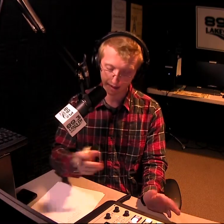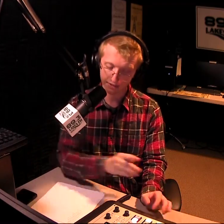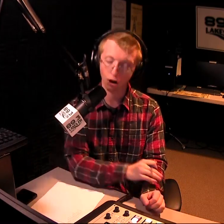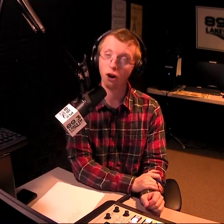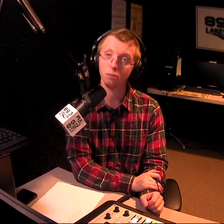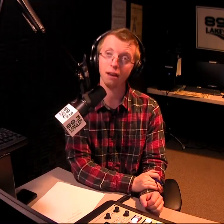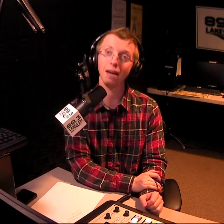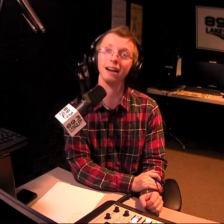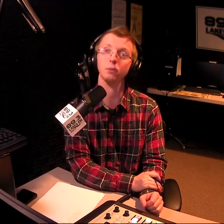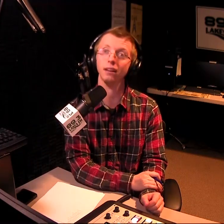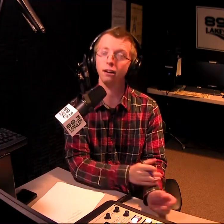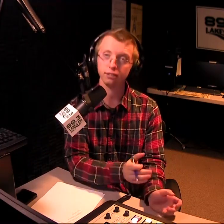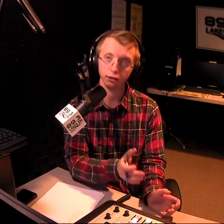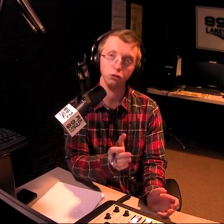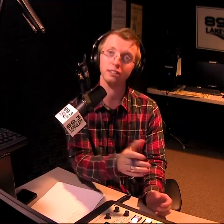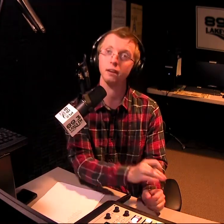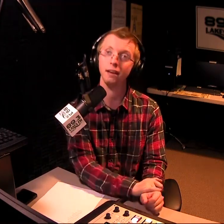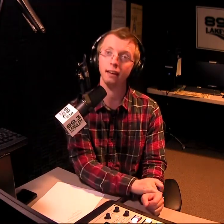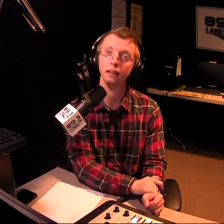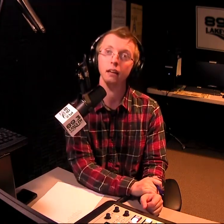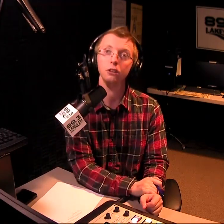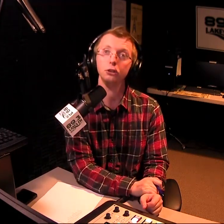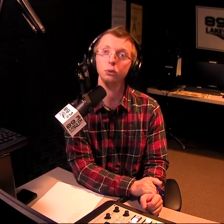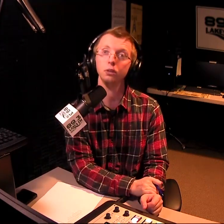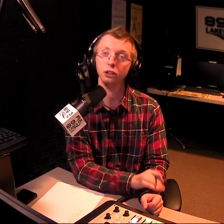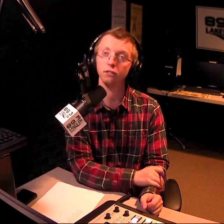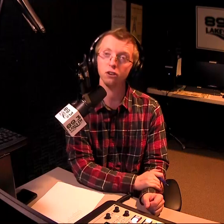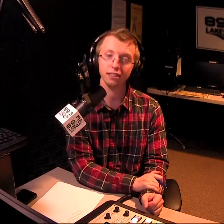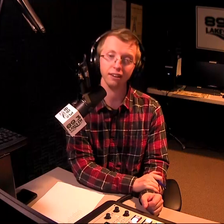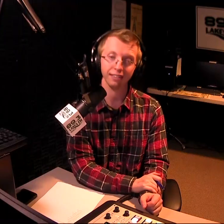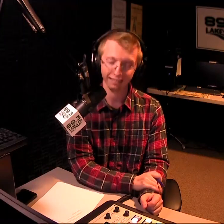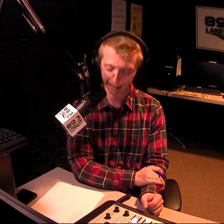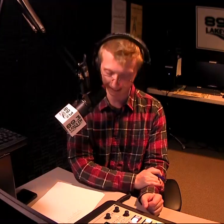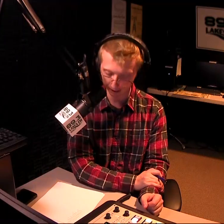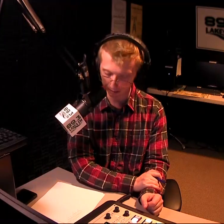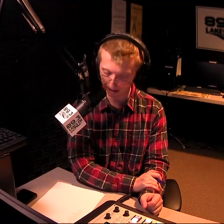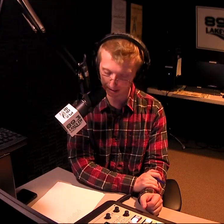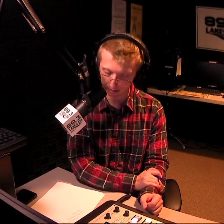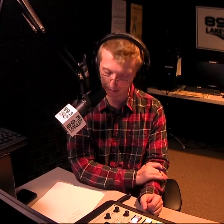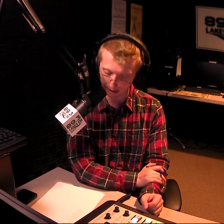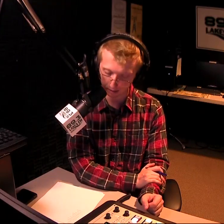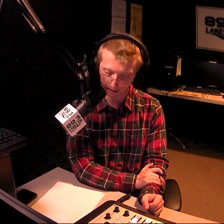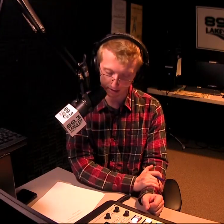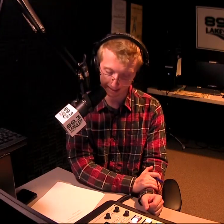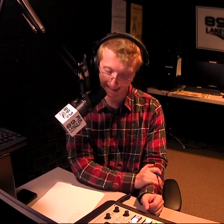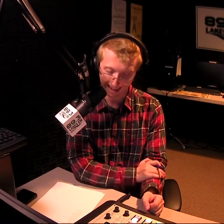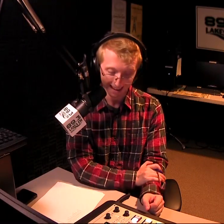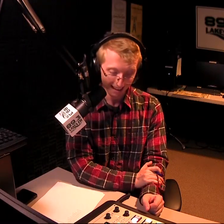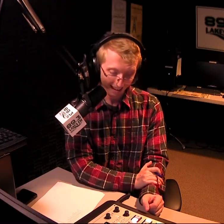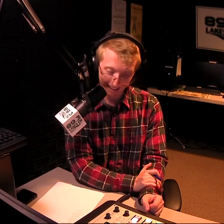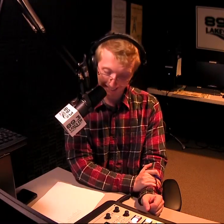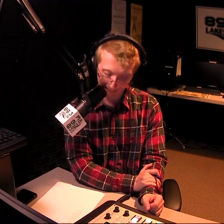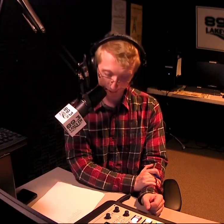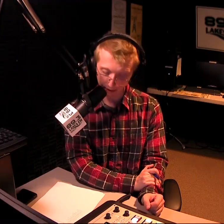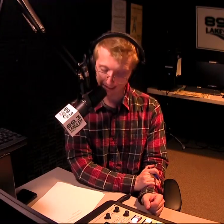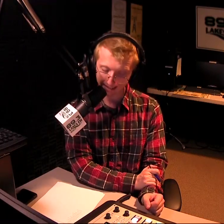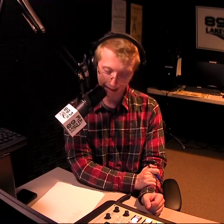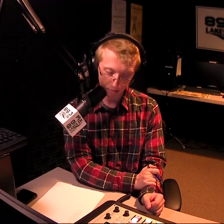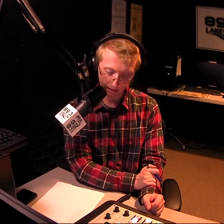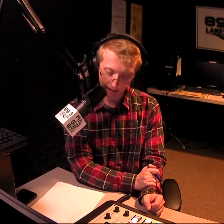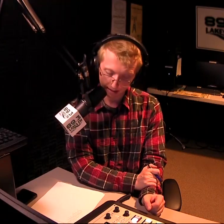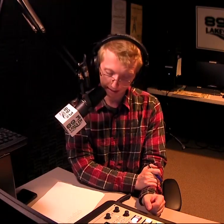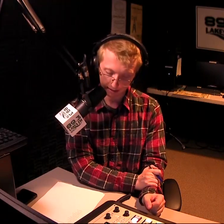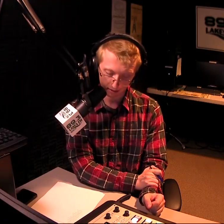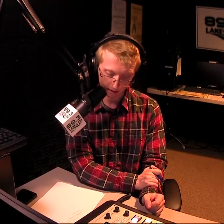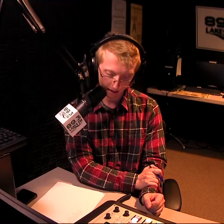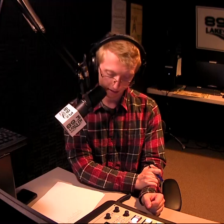side. Gavin Hardiman, Maxwell Hairston, who just committed to the University of Kentucky are among some of the many players. And then interior and